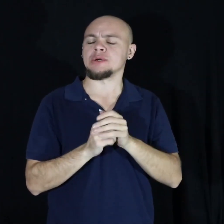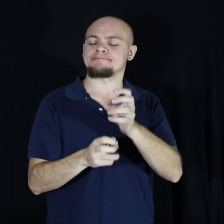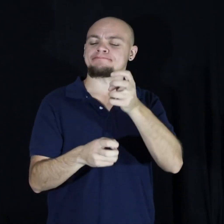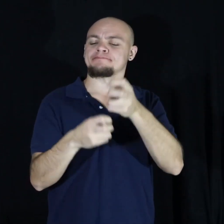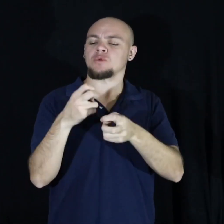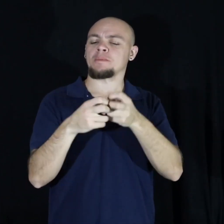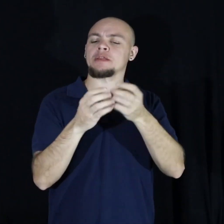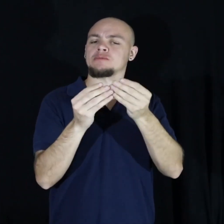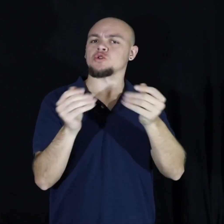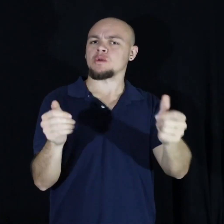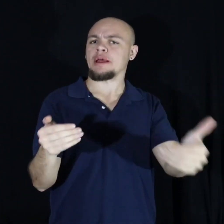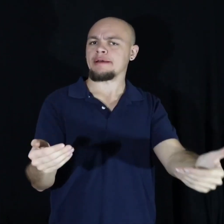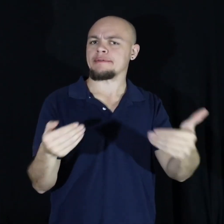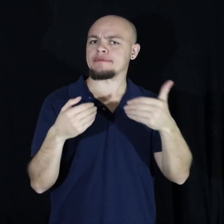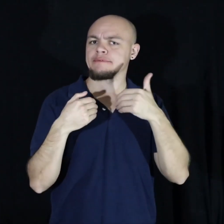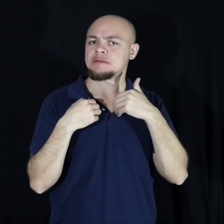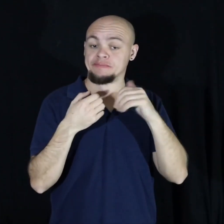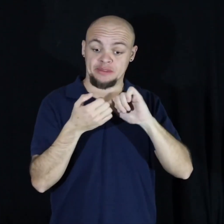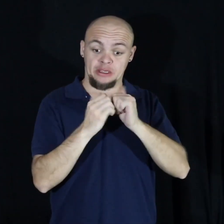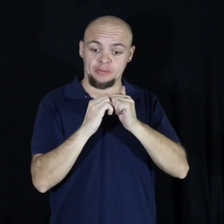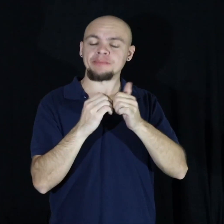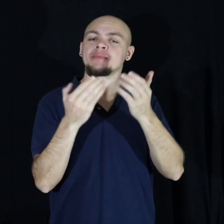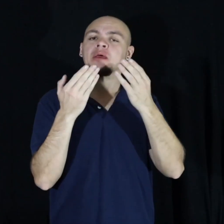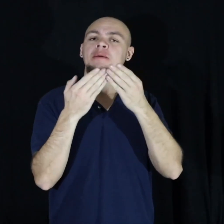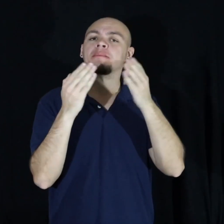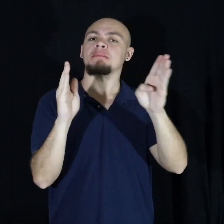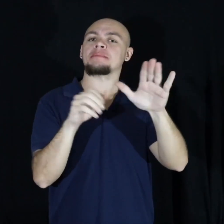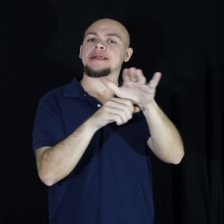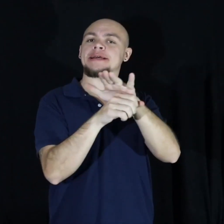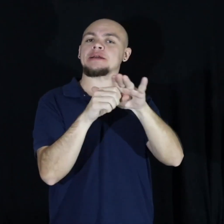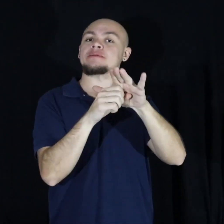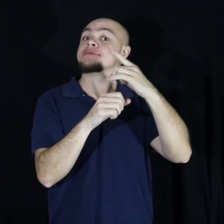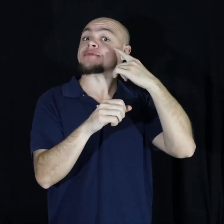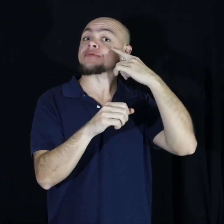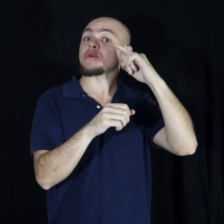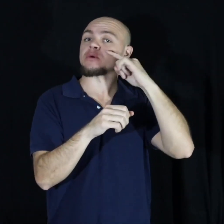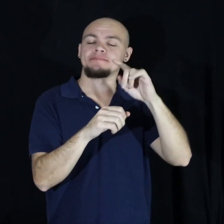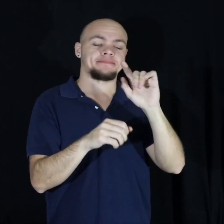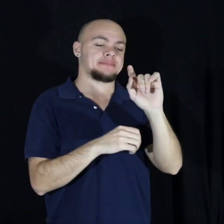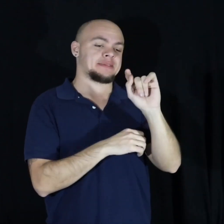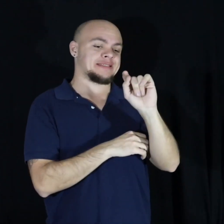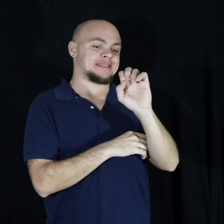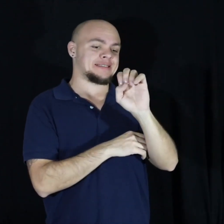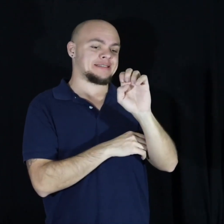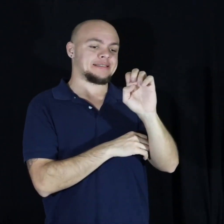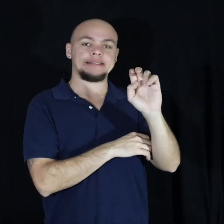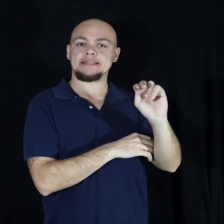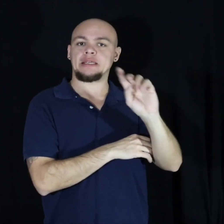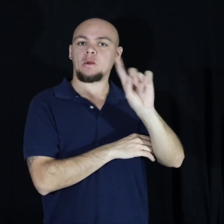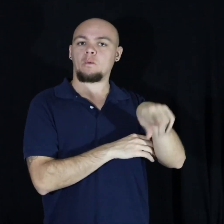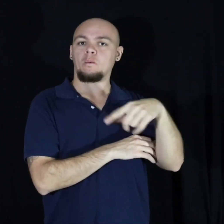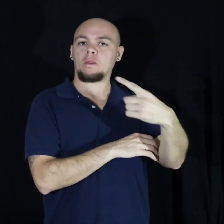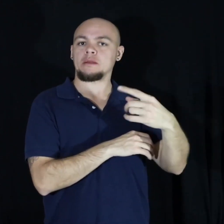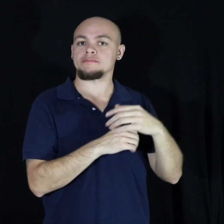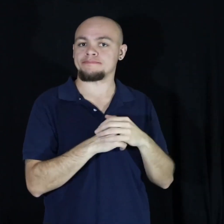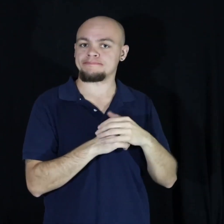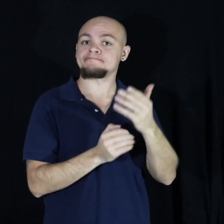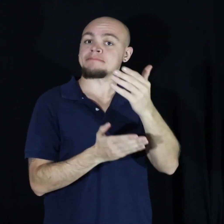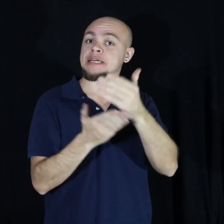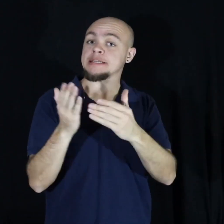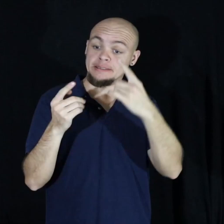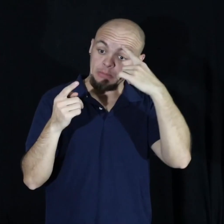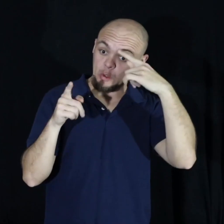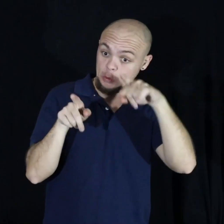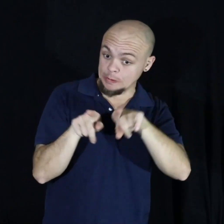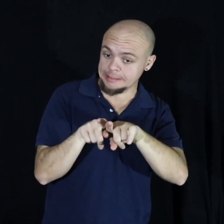to make a public area custom for teenagers only some will agree and some